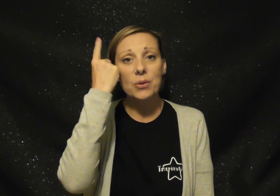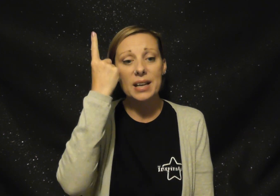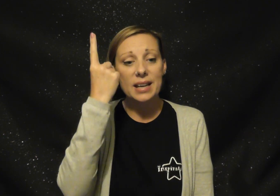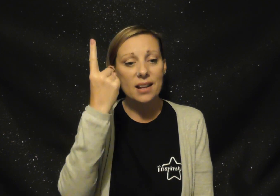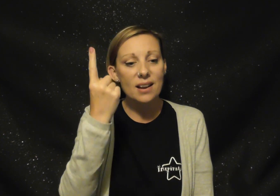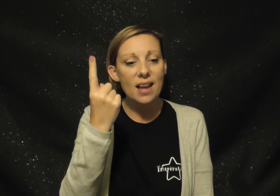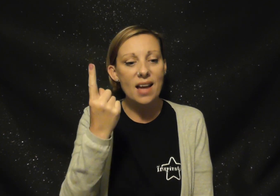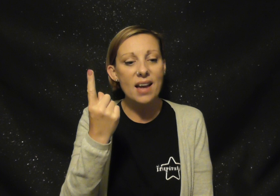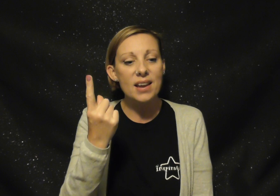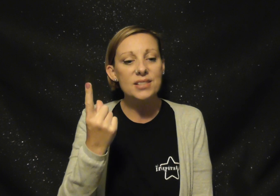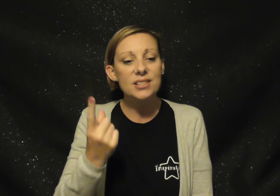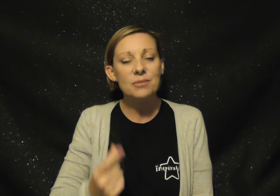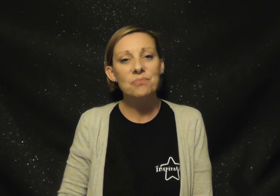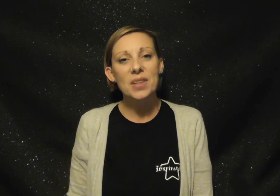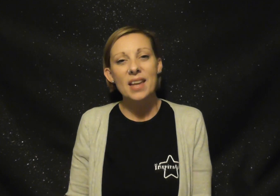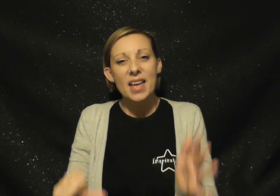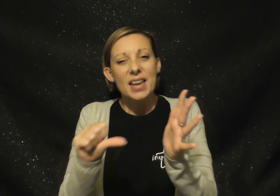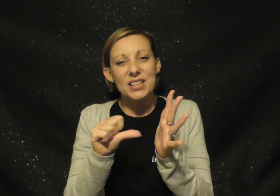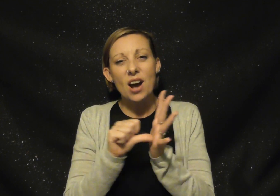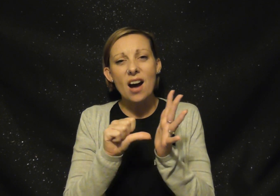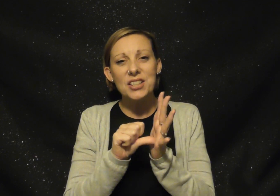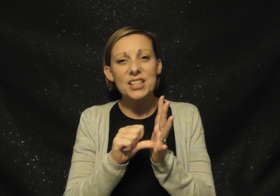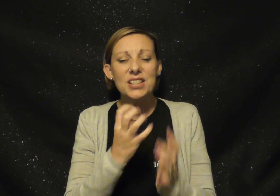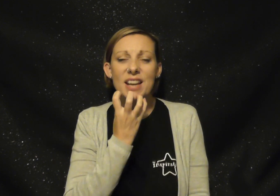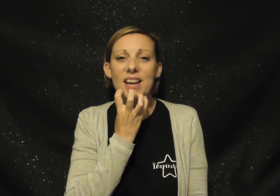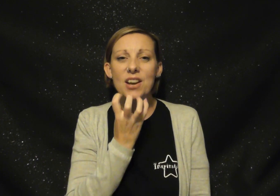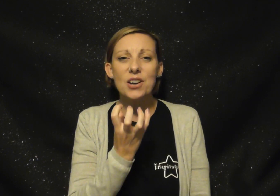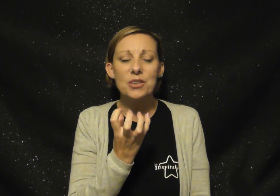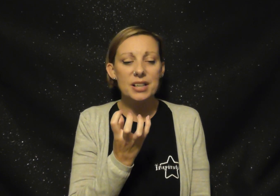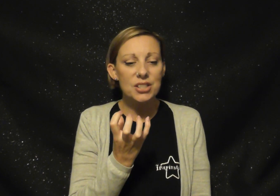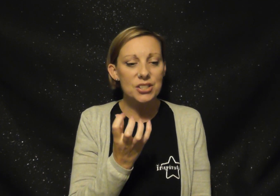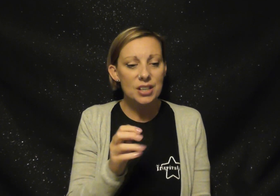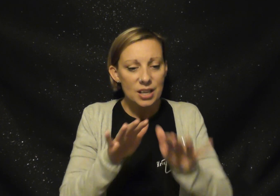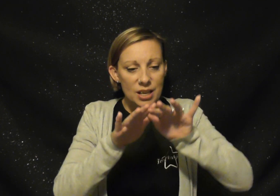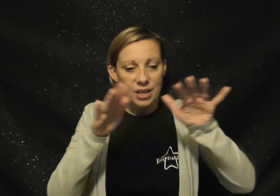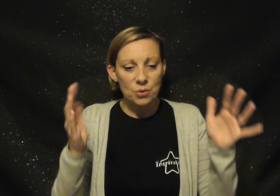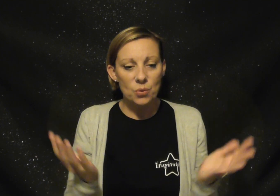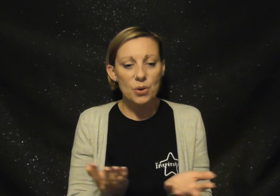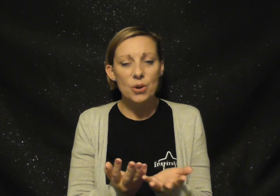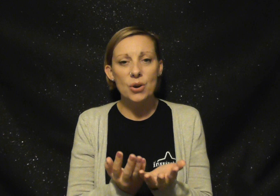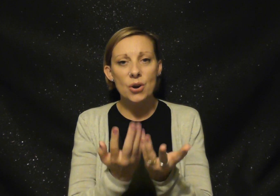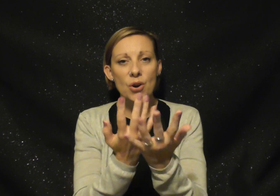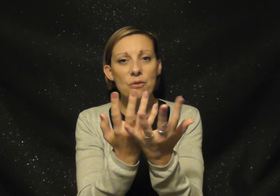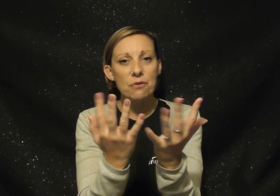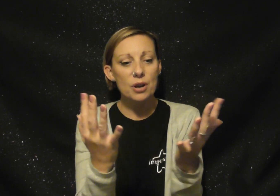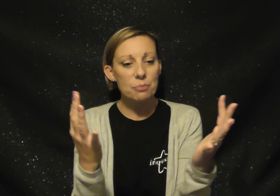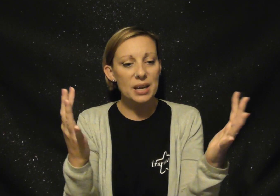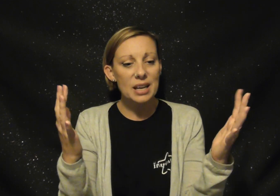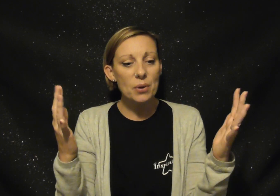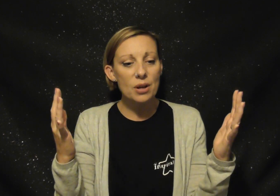realize It's hard to take courage in a world full of people